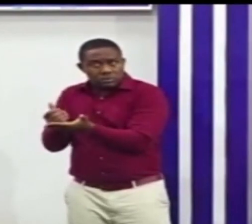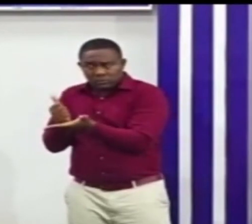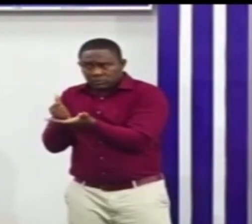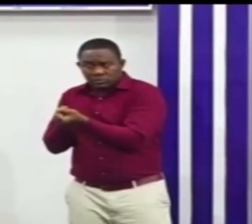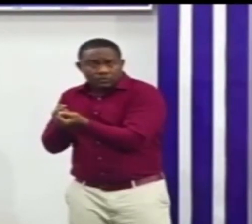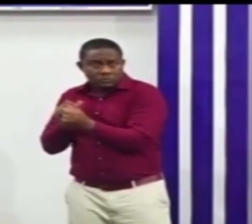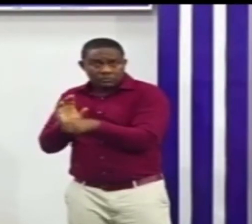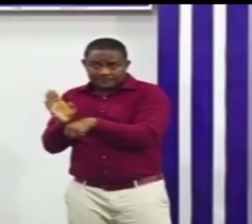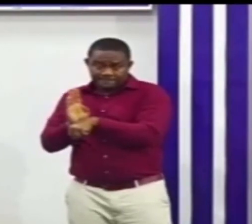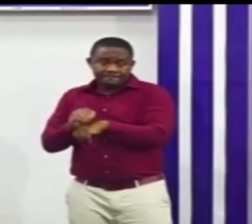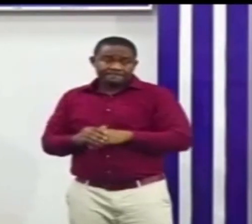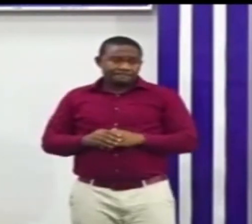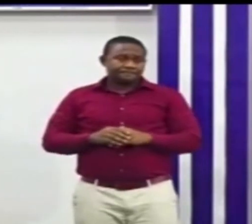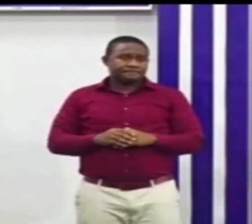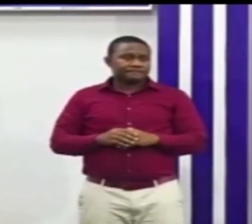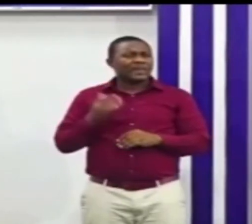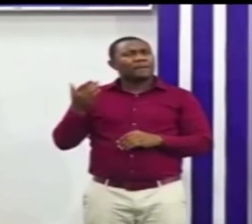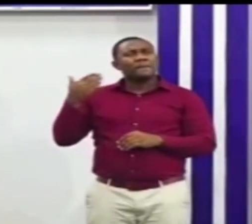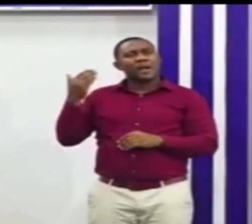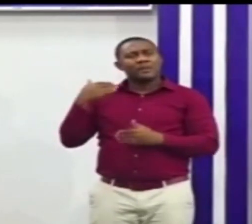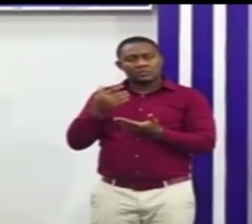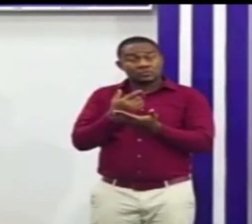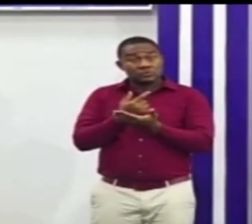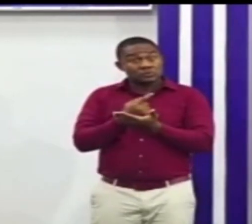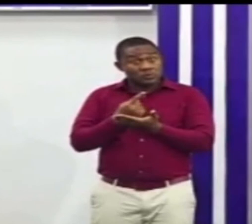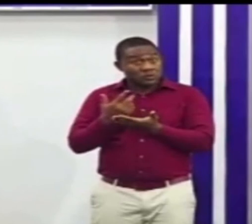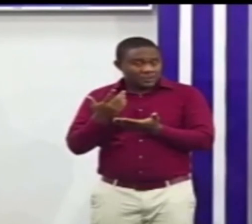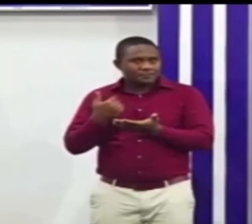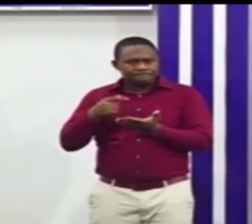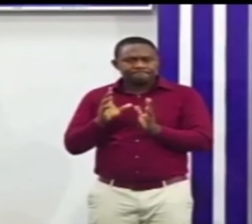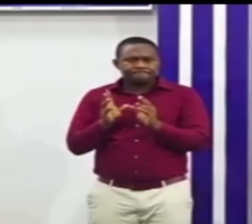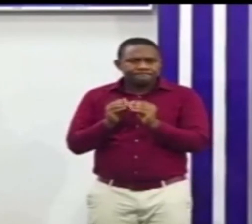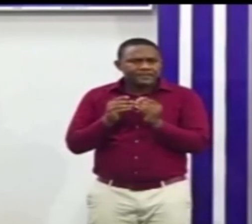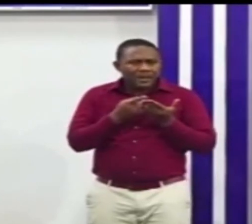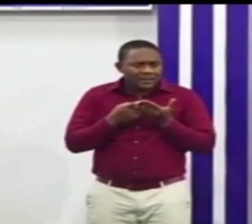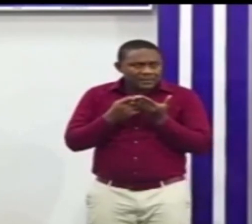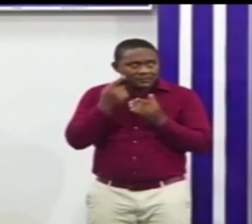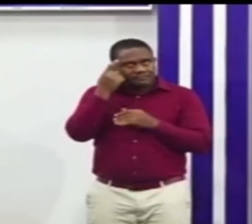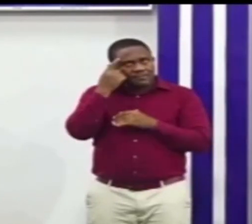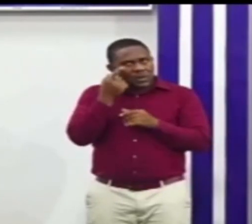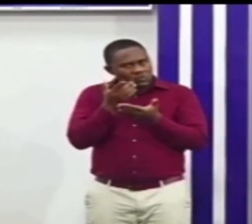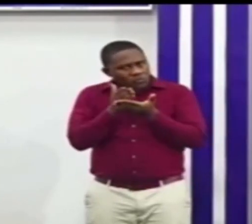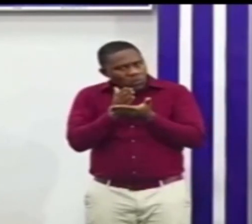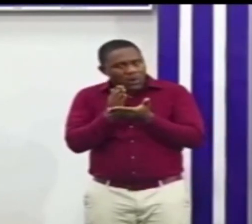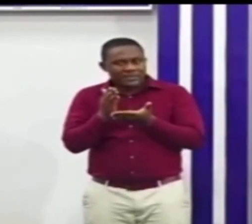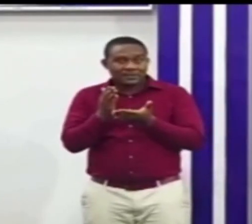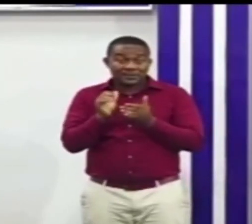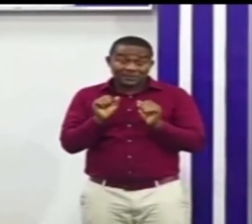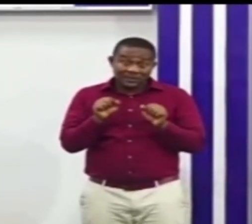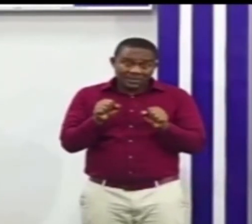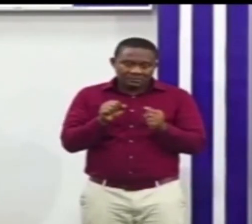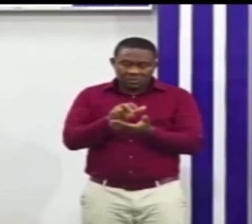facility so in the past few weeks we've been working on this portal at all to ensure that it is the right one for our board to approve